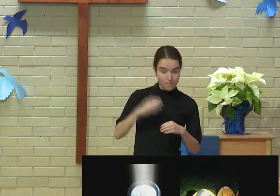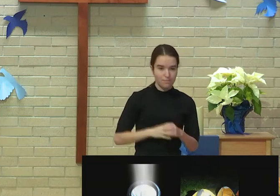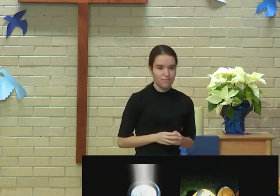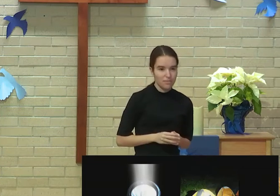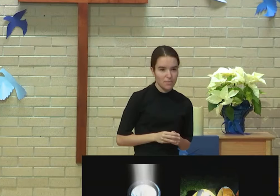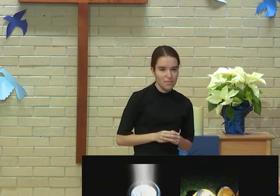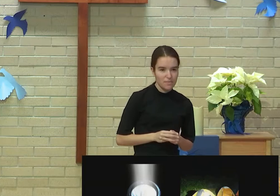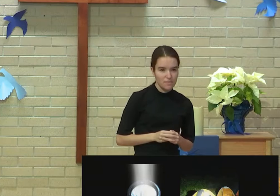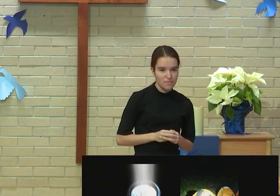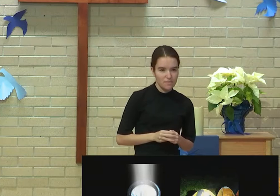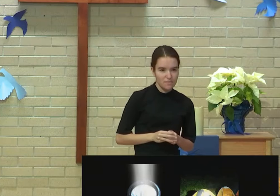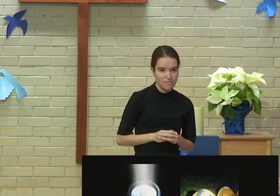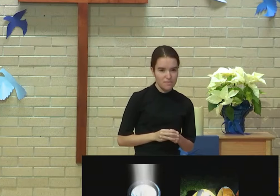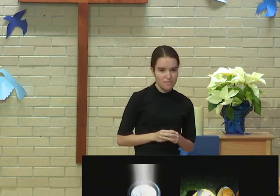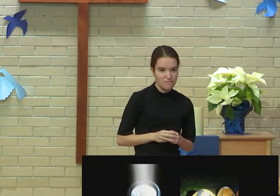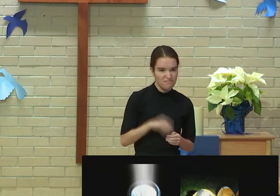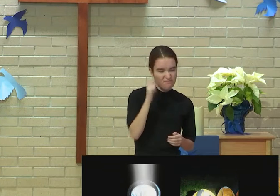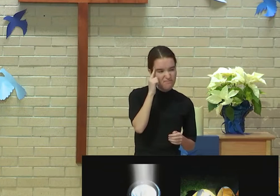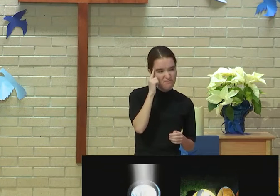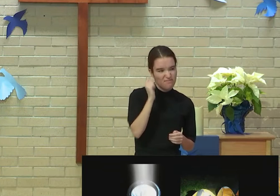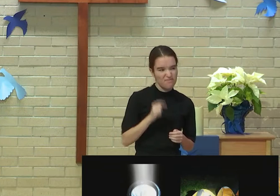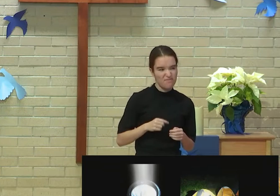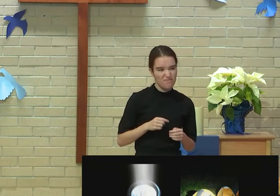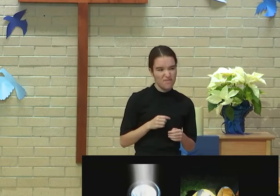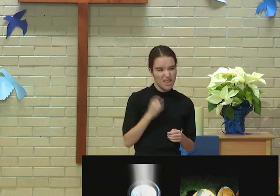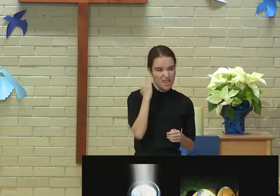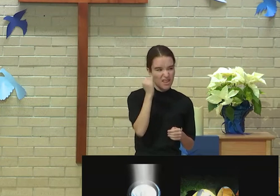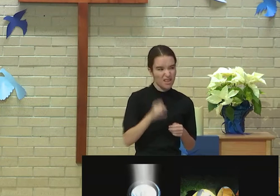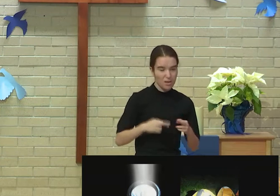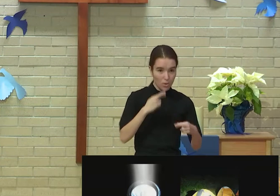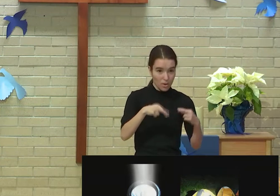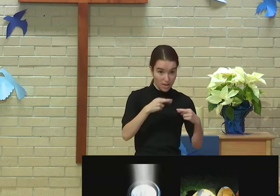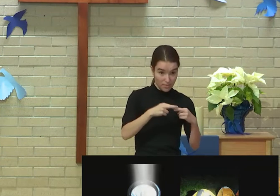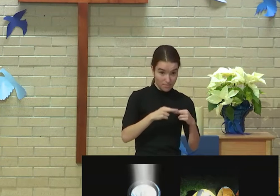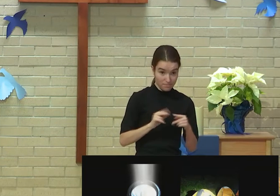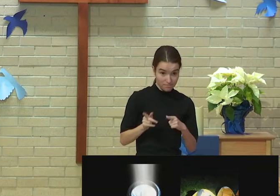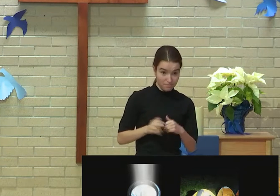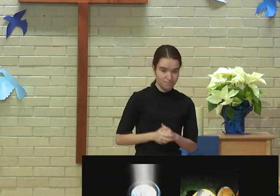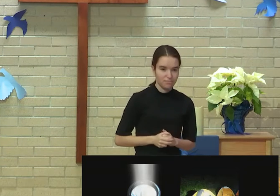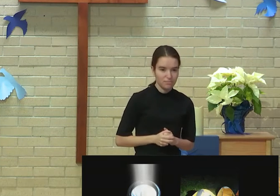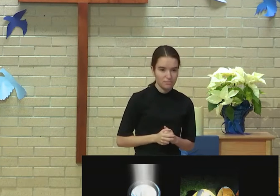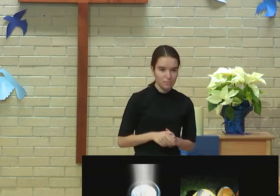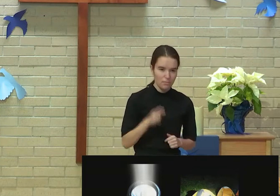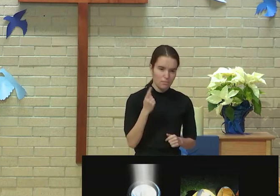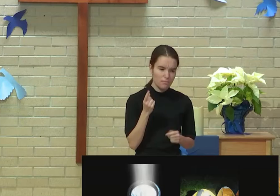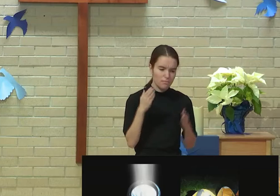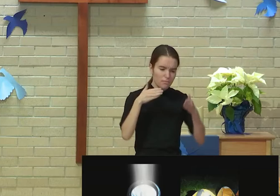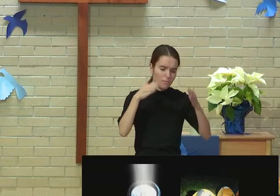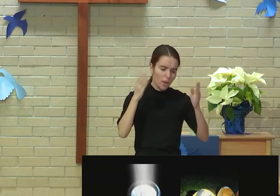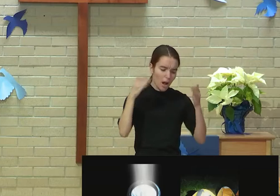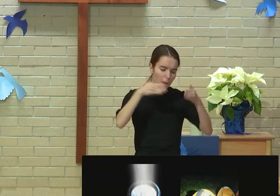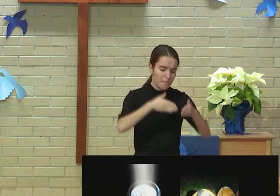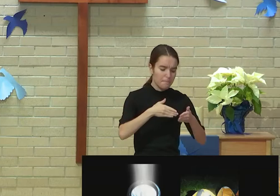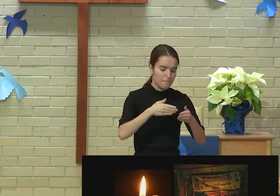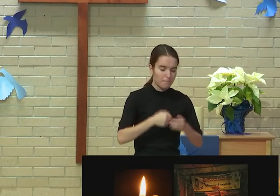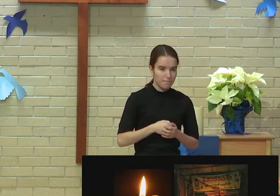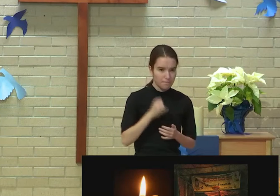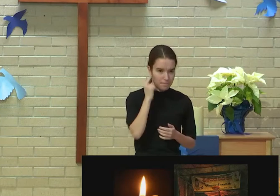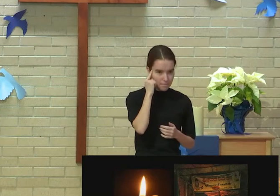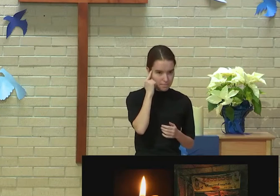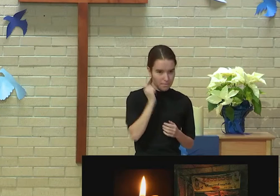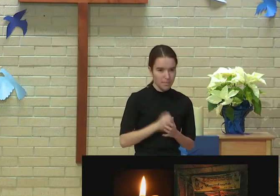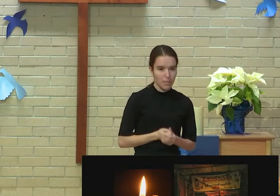about how we respond to the idea of recycling. That's that one way, one approach, and maybe that's the only thing you're thinking about.